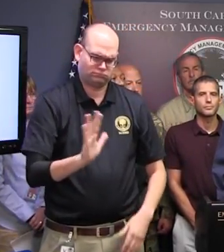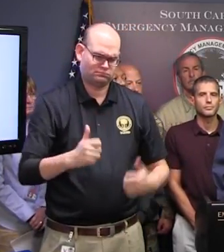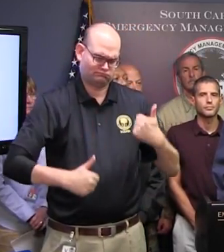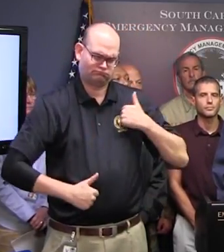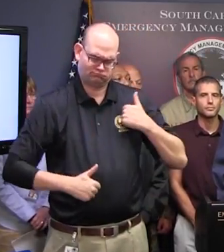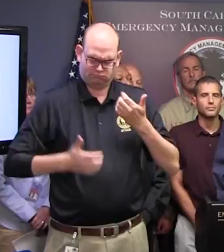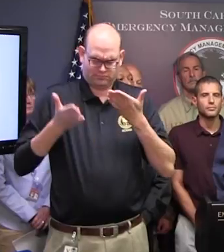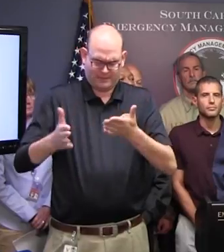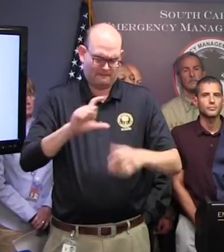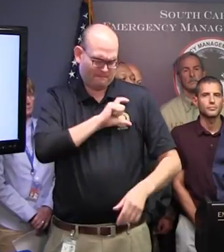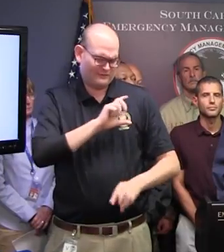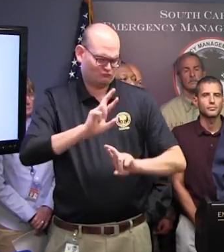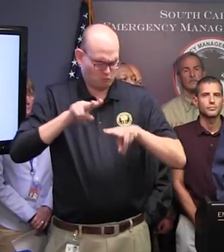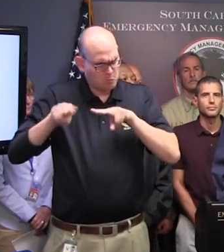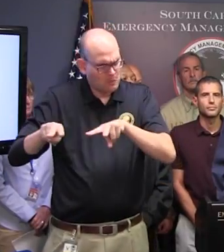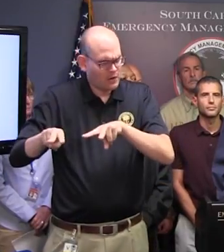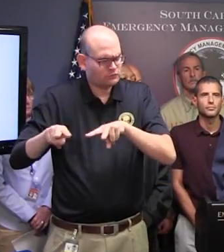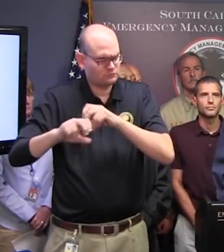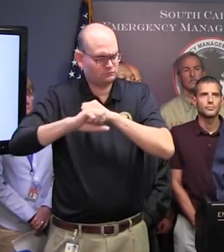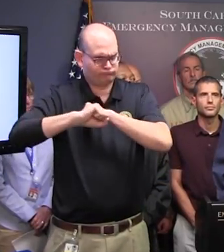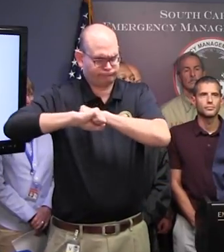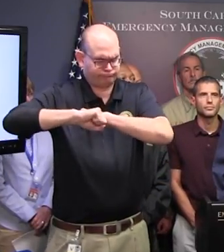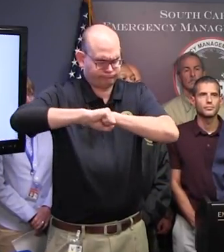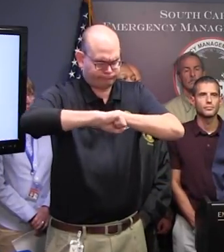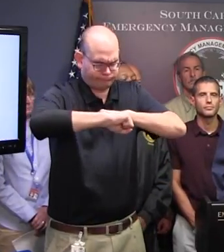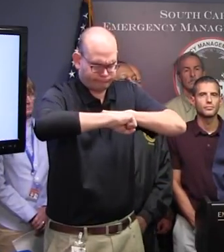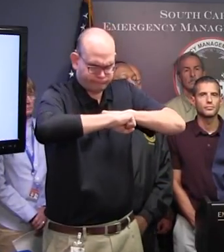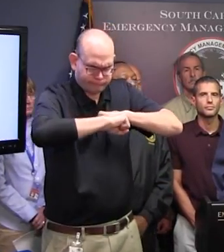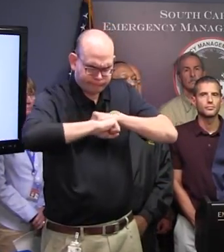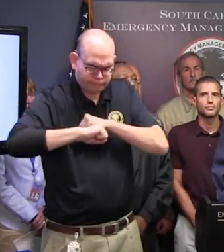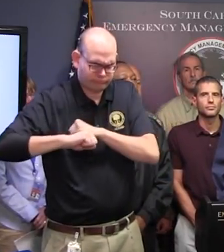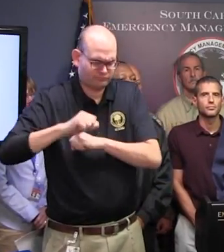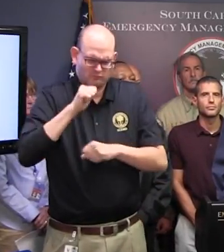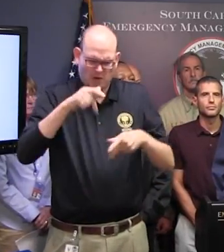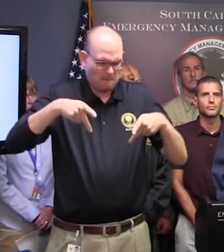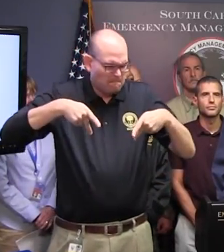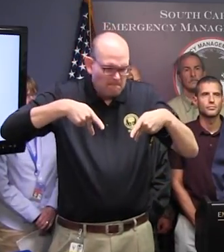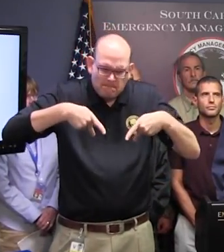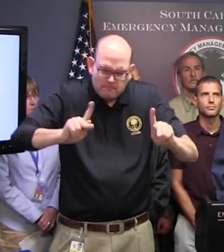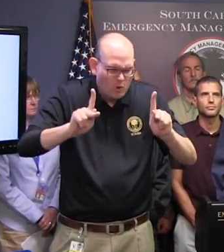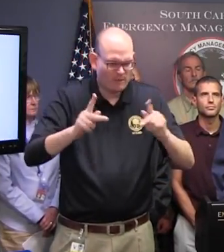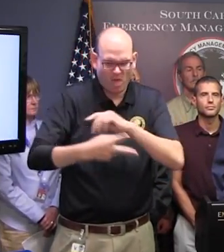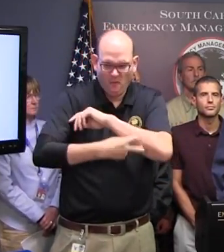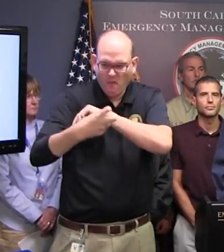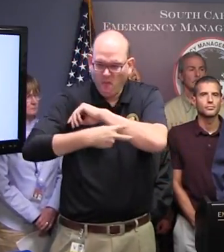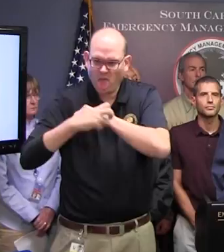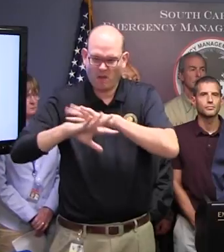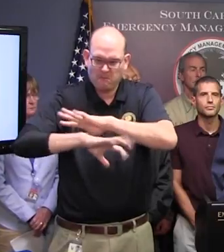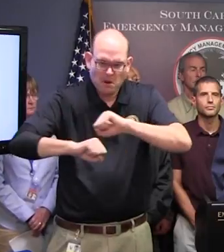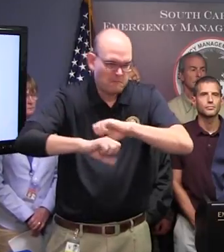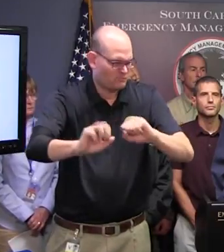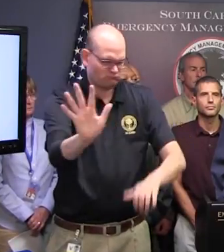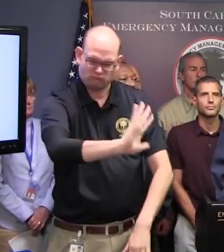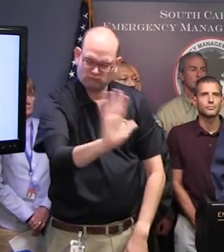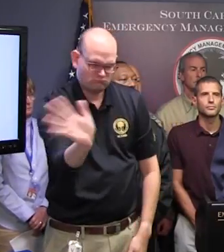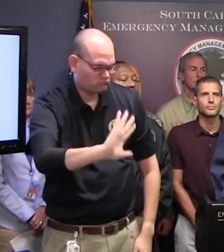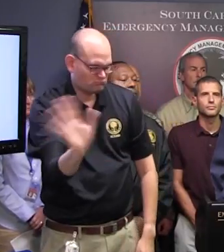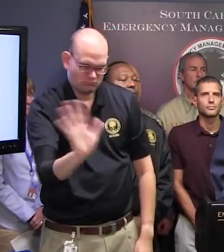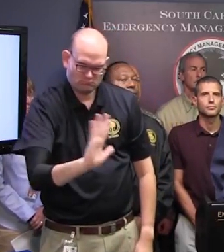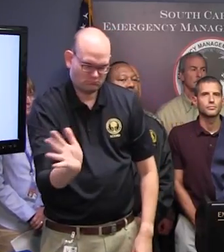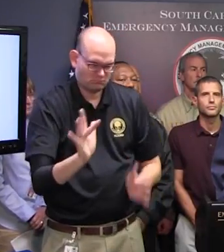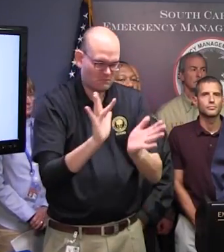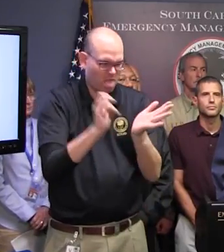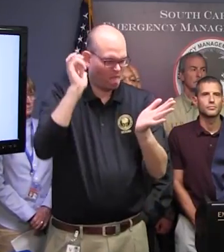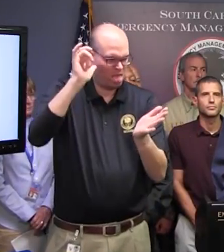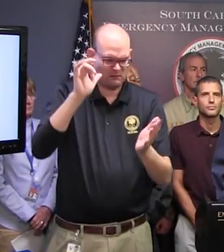We have absolutely no tolerance, no tolerance for those who would try to take advantage of this storm for any sort